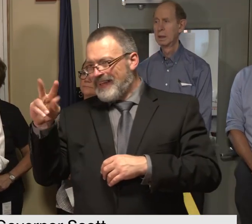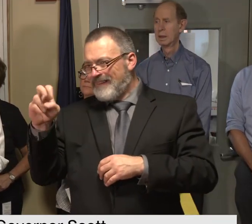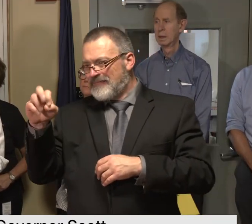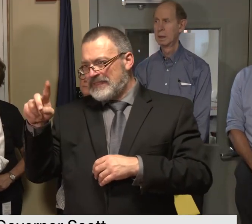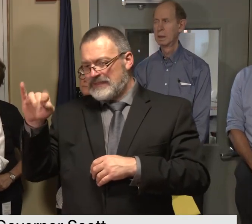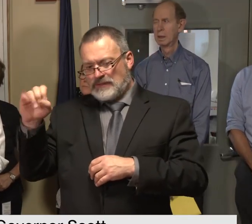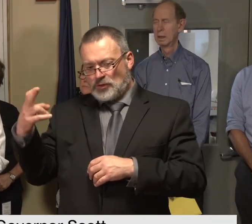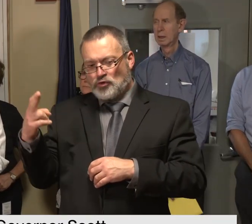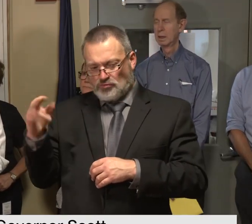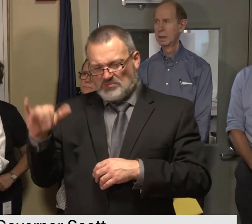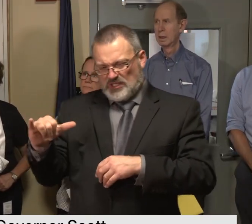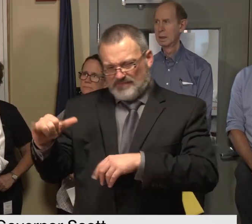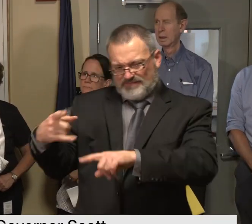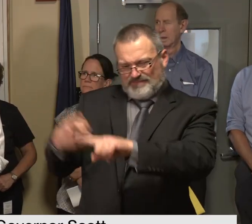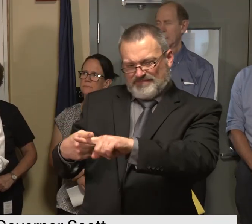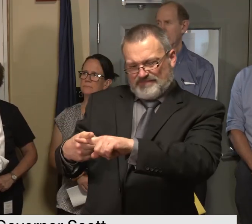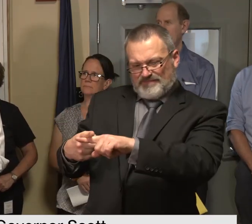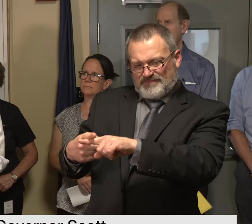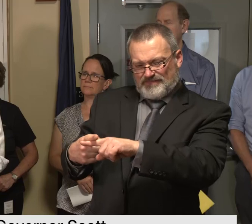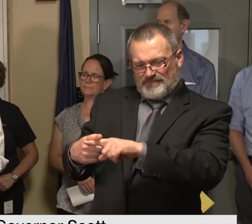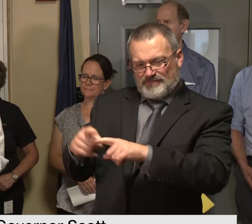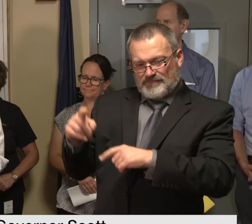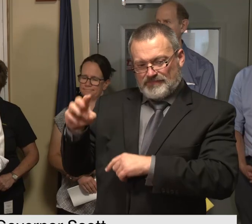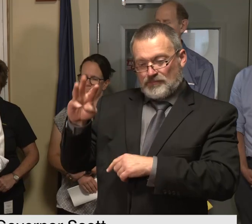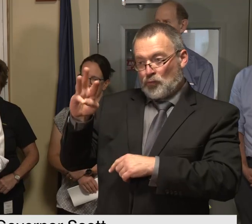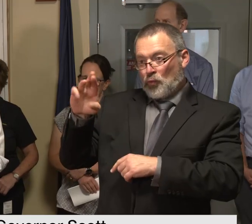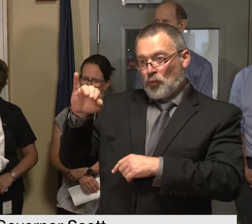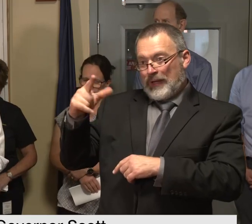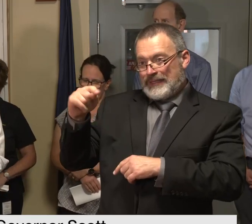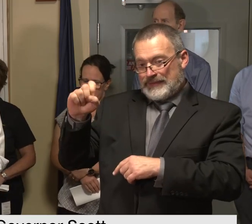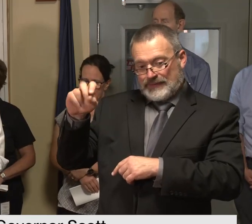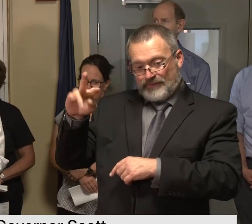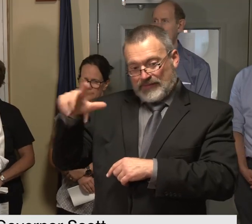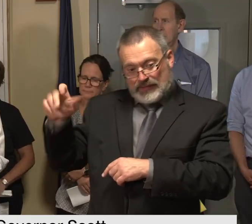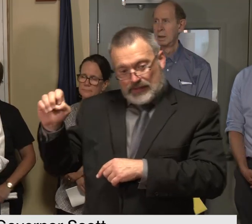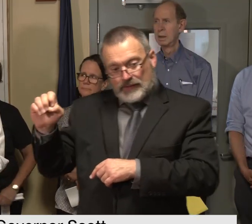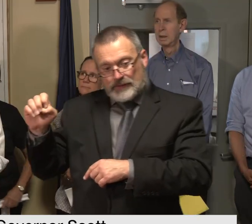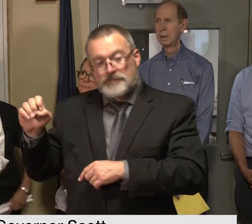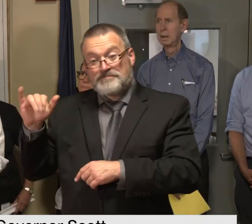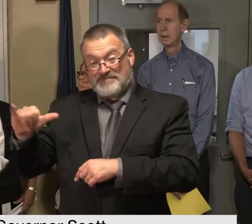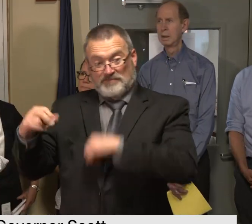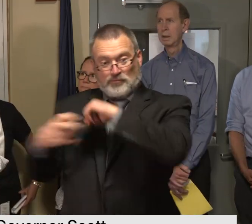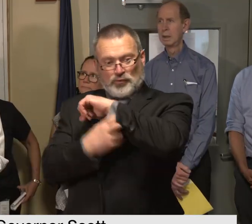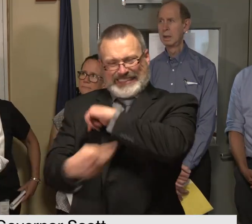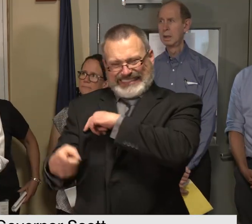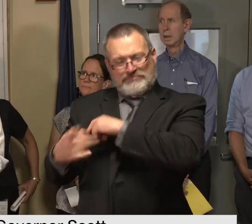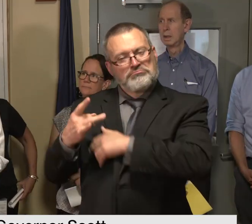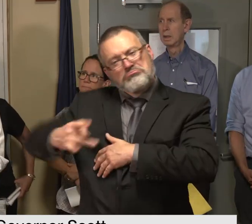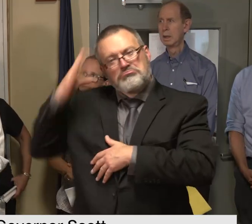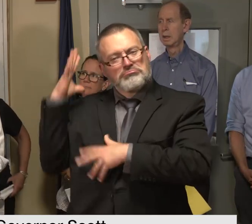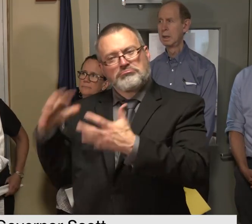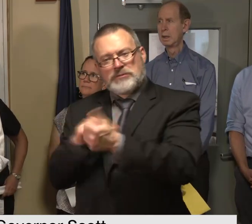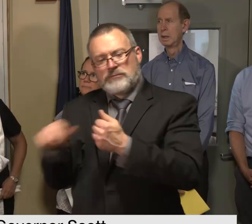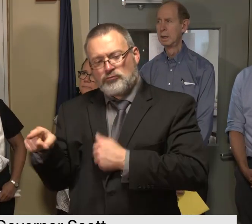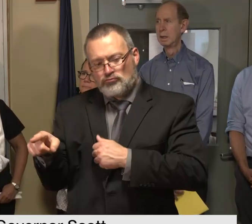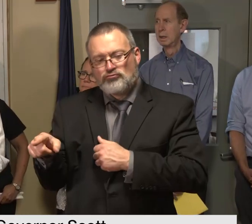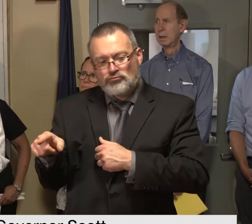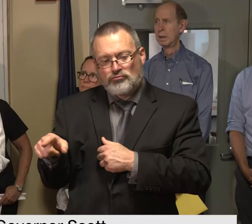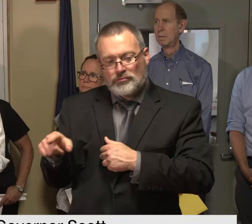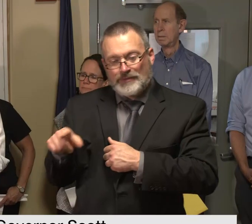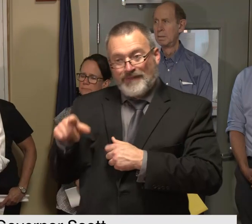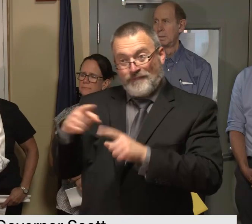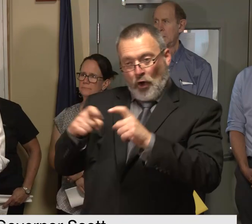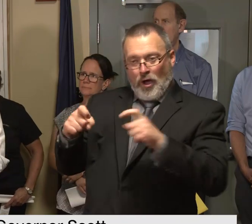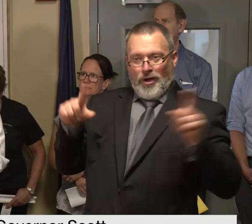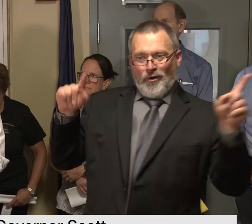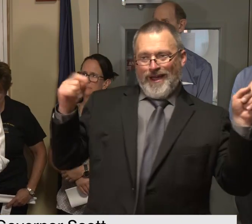called whitesville road that bridge was significantly damaged in irene and it